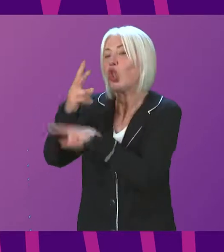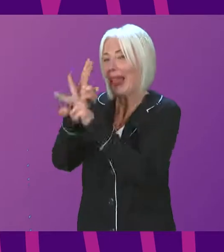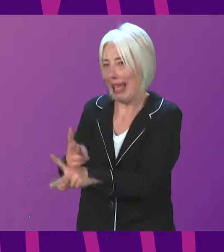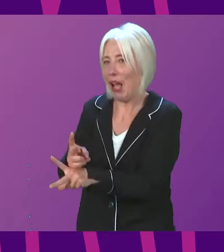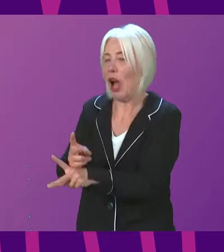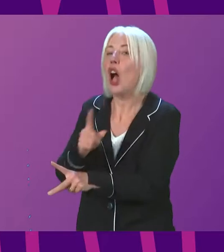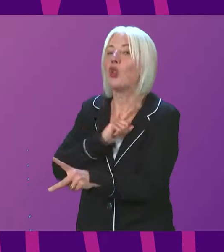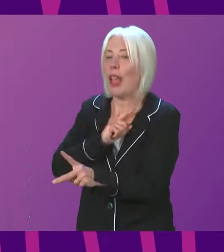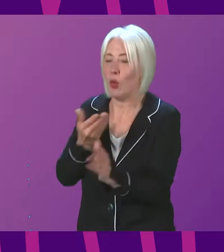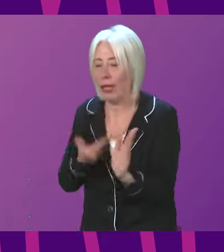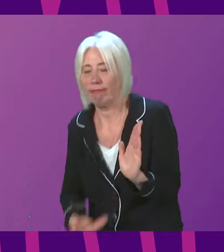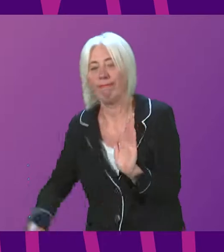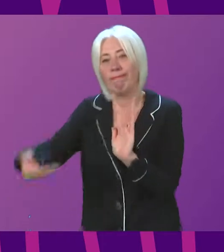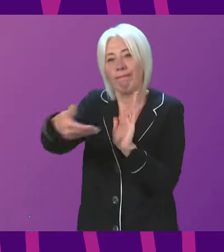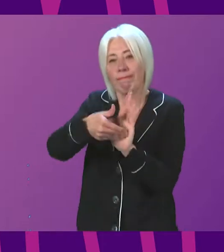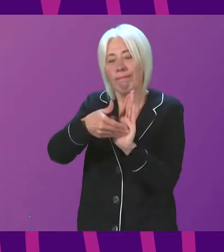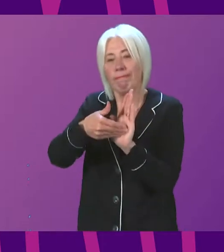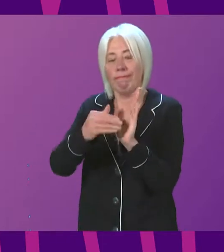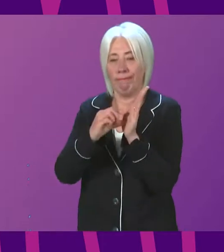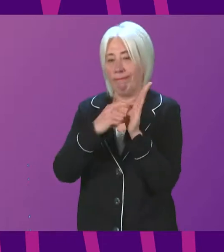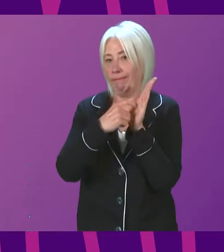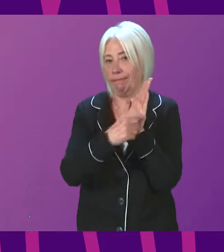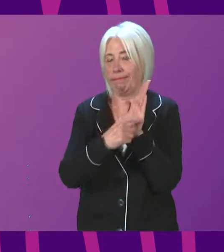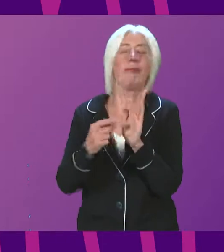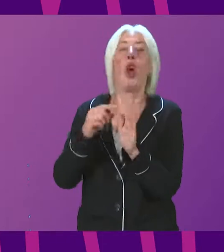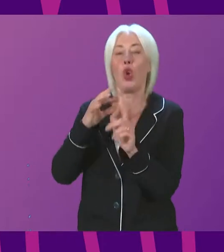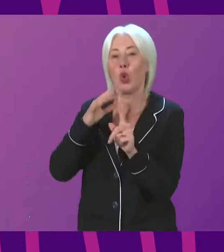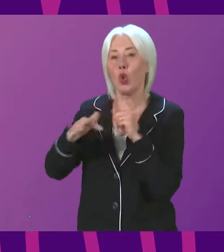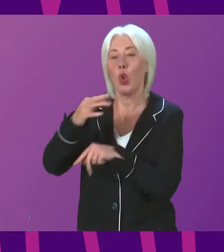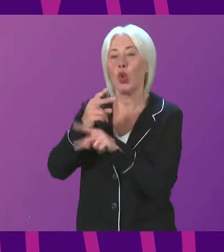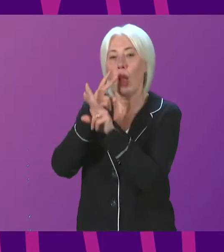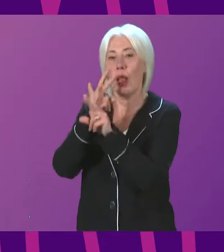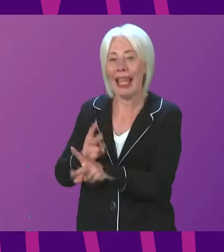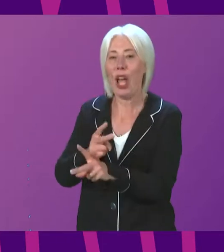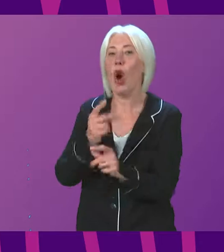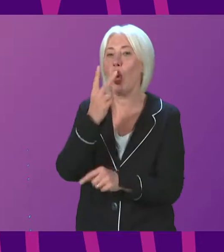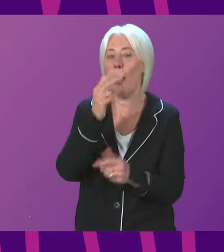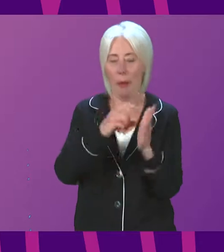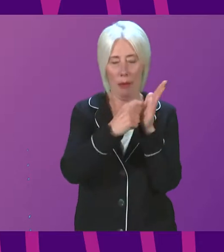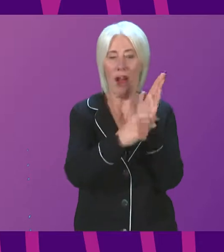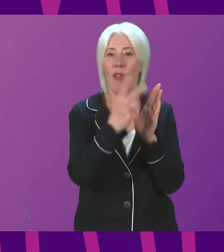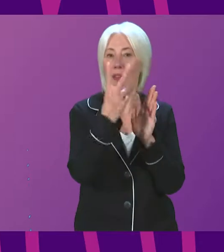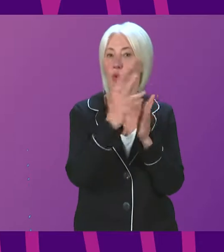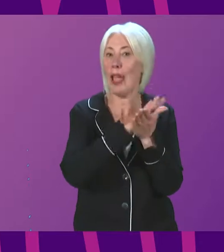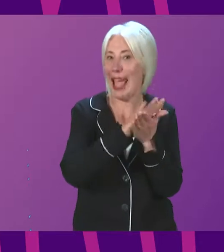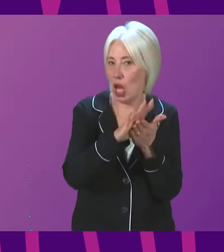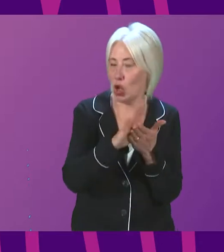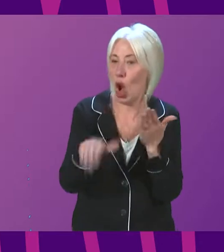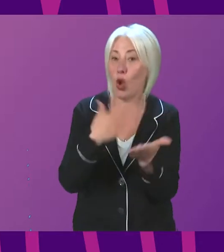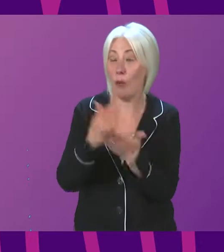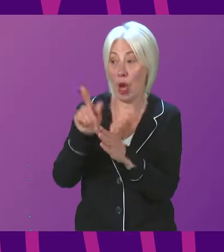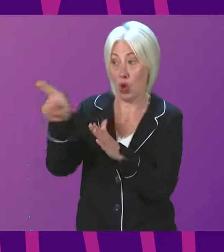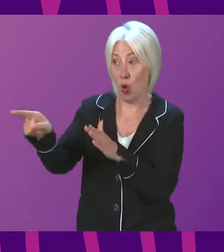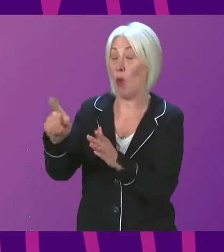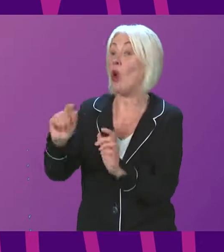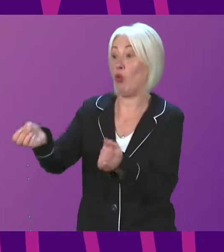terminology has been added in on social care in paragraph 2h to ensure that the points that Mr Rowley